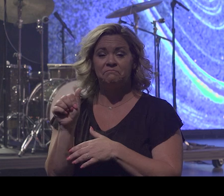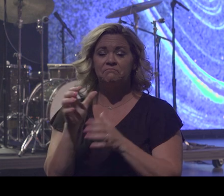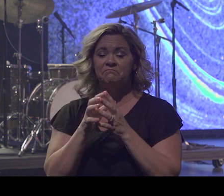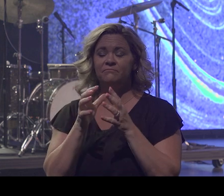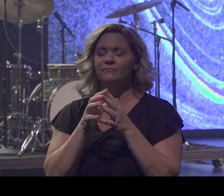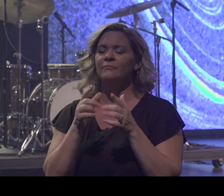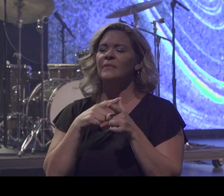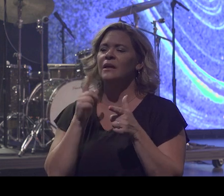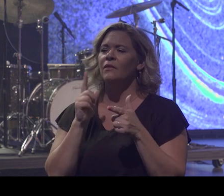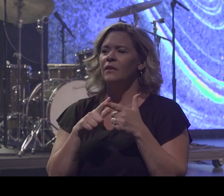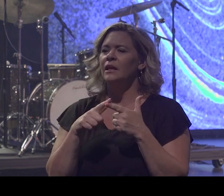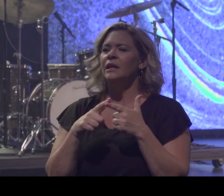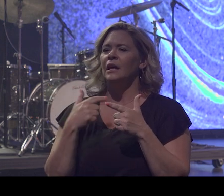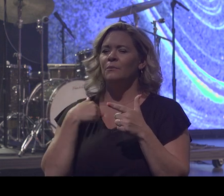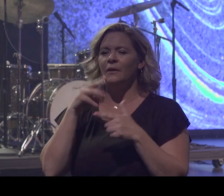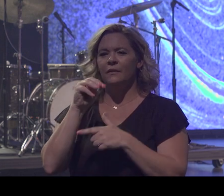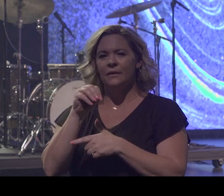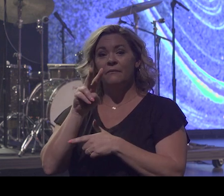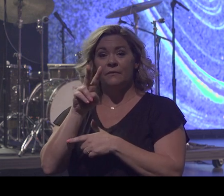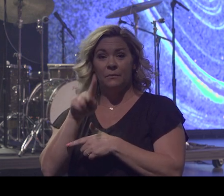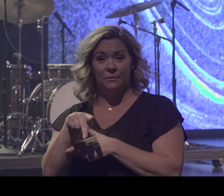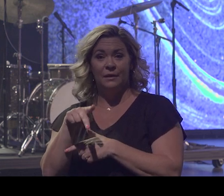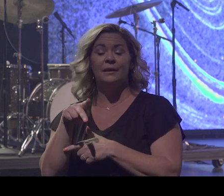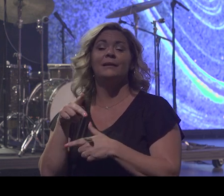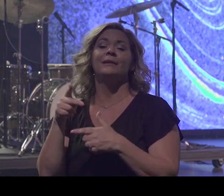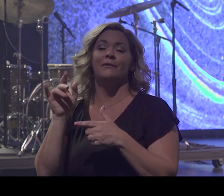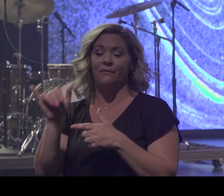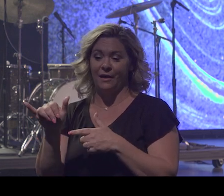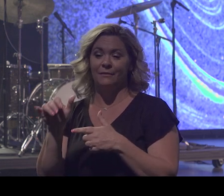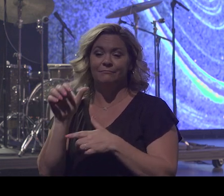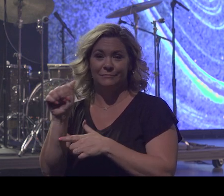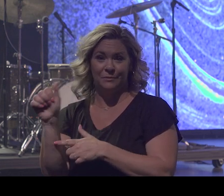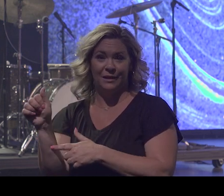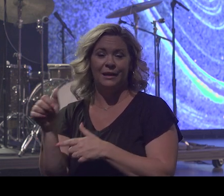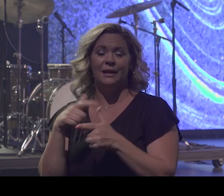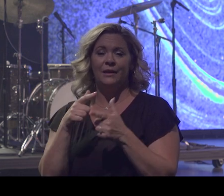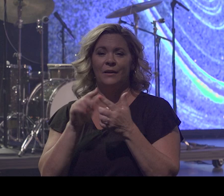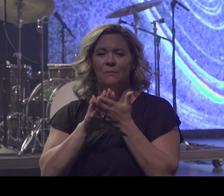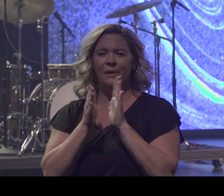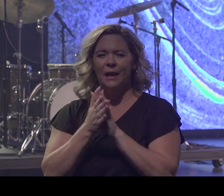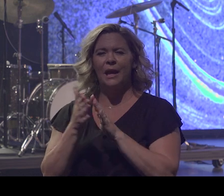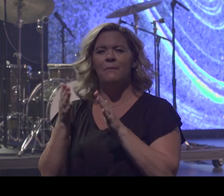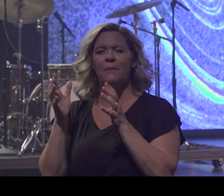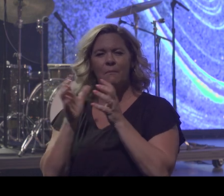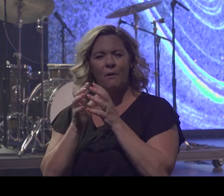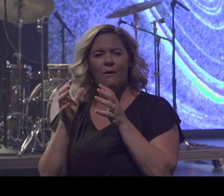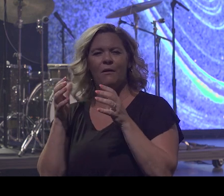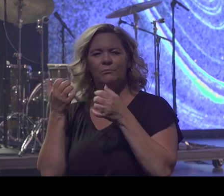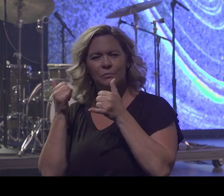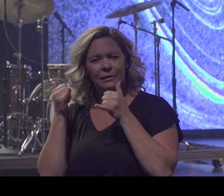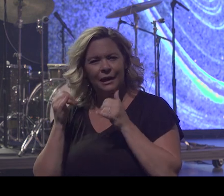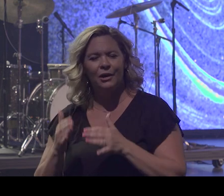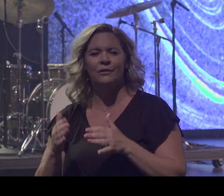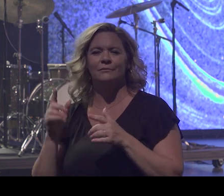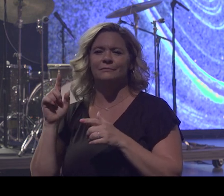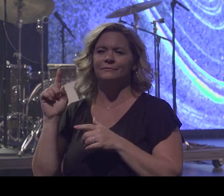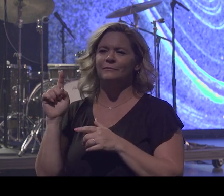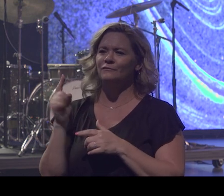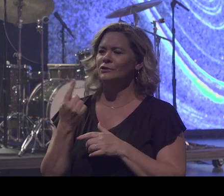of the Double-A year. And I became a ball player. I arrived and became a ball player. And then I go to Triple-A